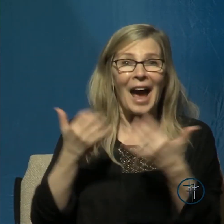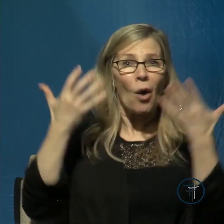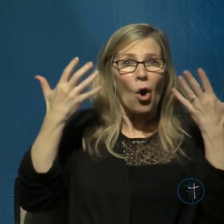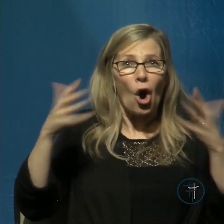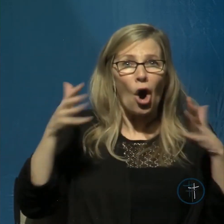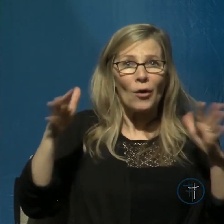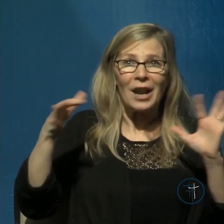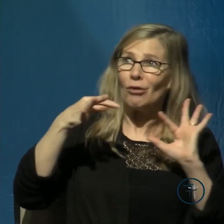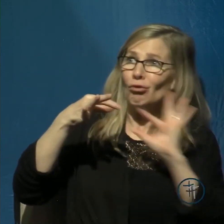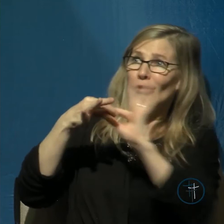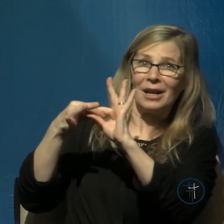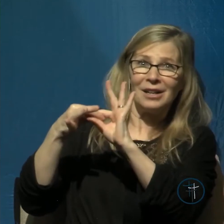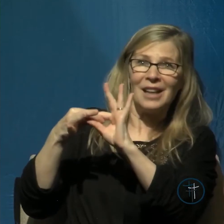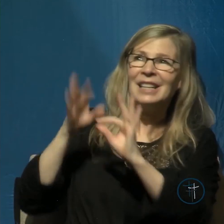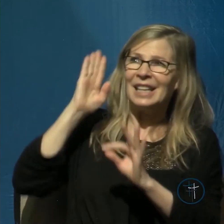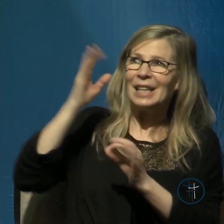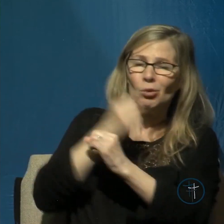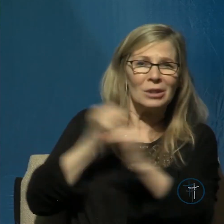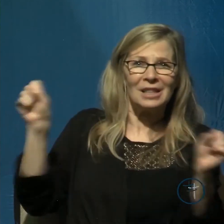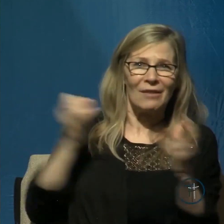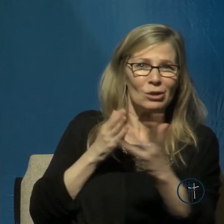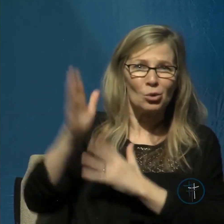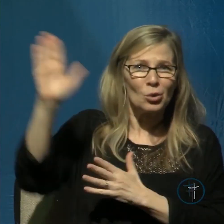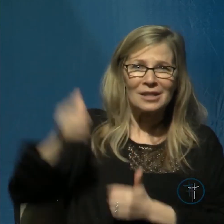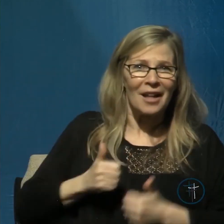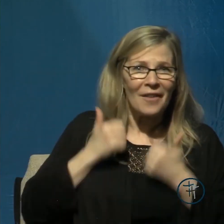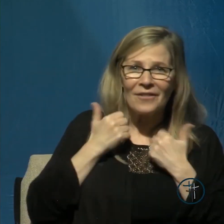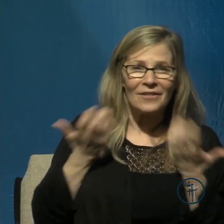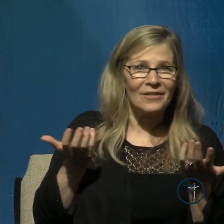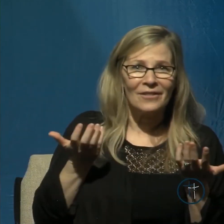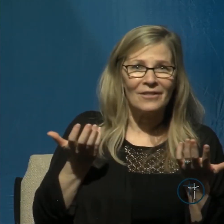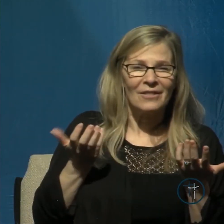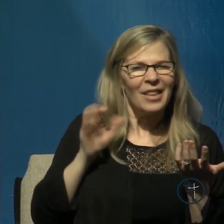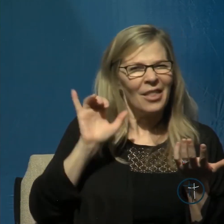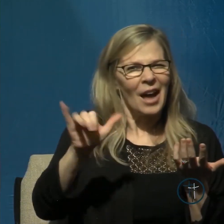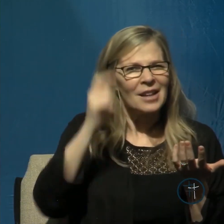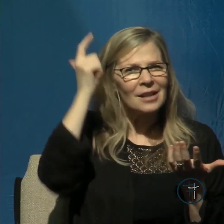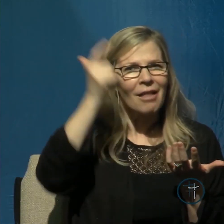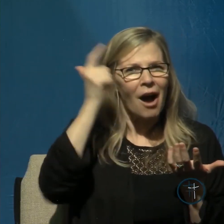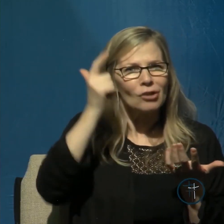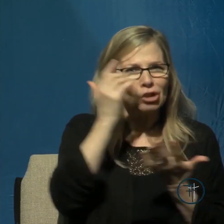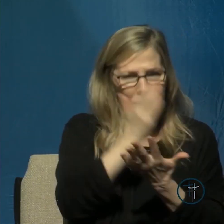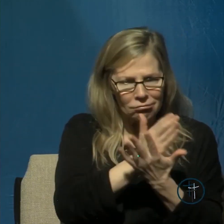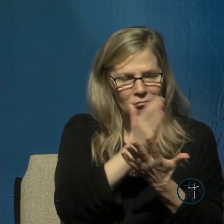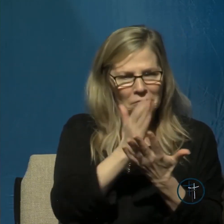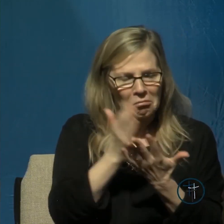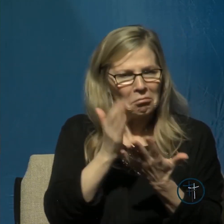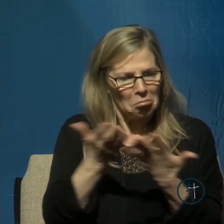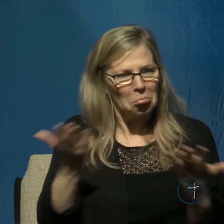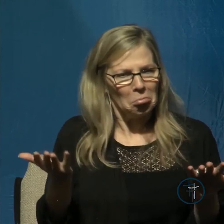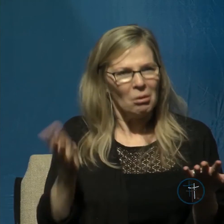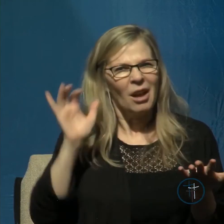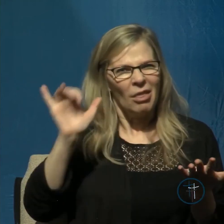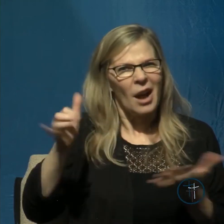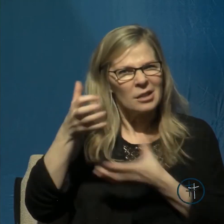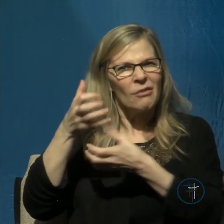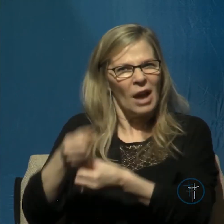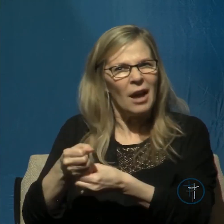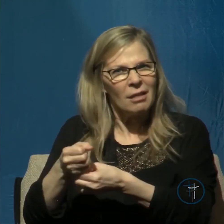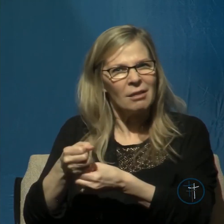saved by his life Romans 5 10 it's inevitable logic and faith argues like that faith reminds itself of what the scripture